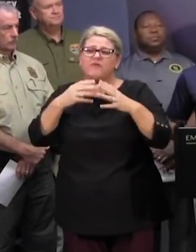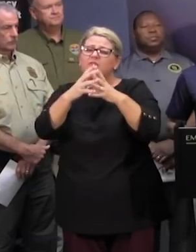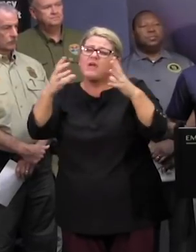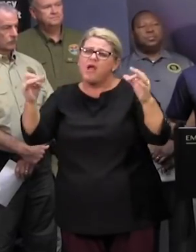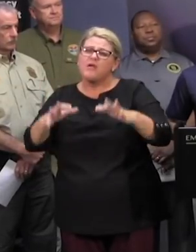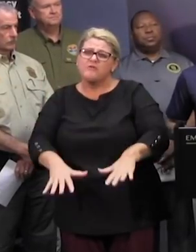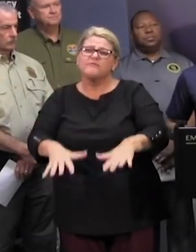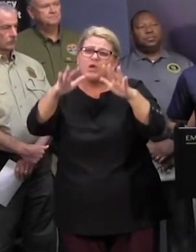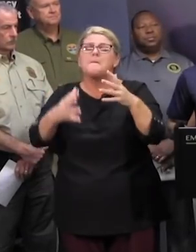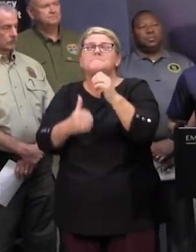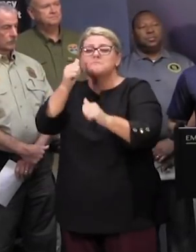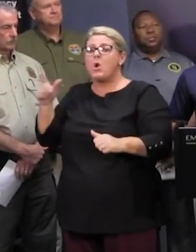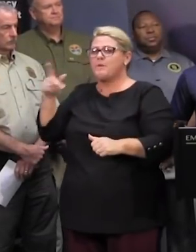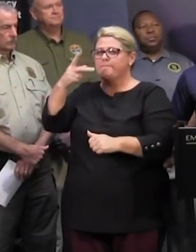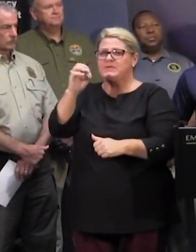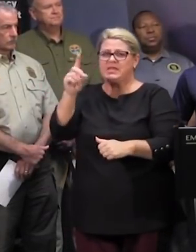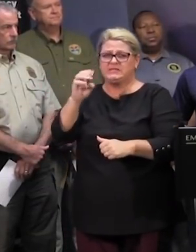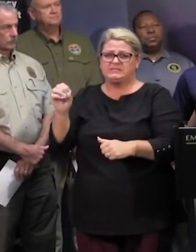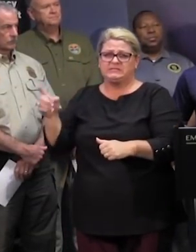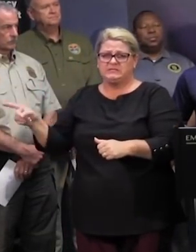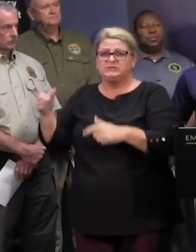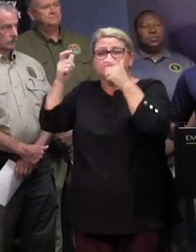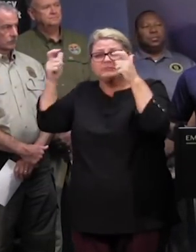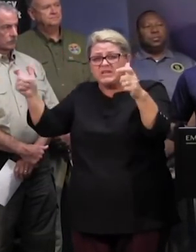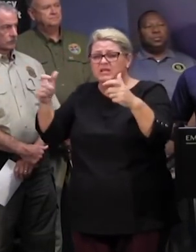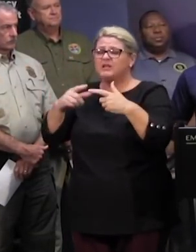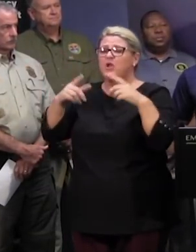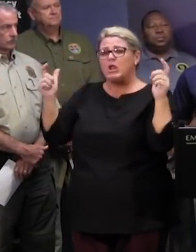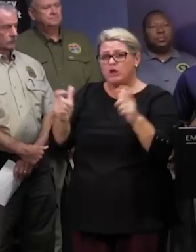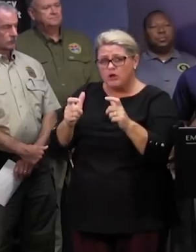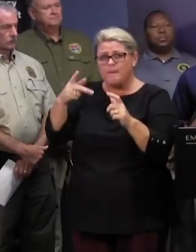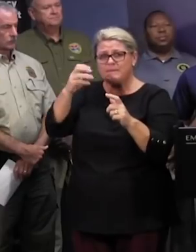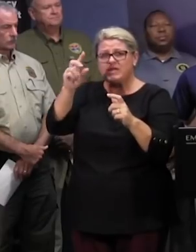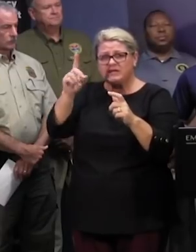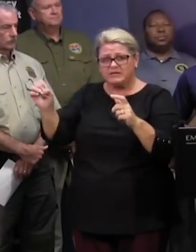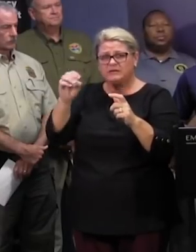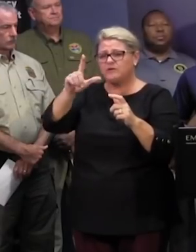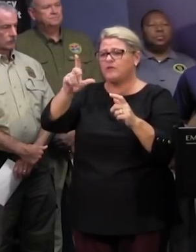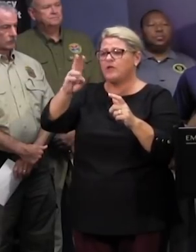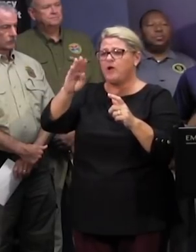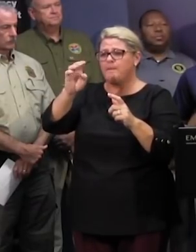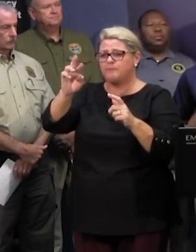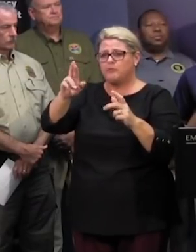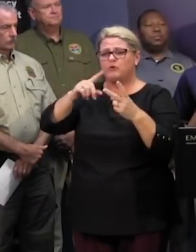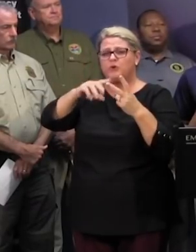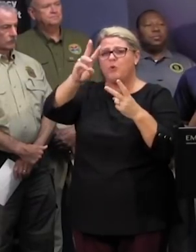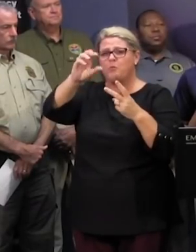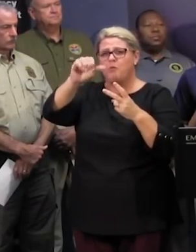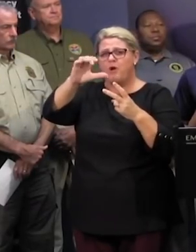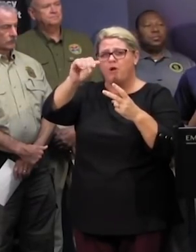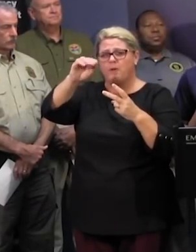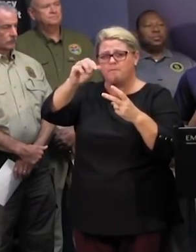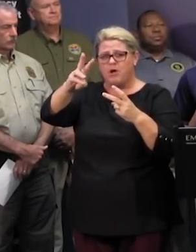in the pd river basin that includes the great pd little pd lumber waccamaw and lynch's rivers